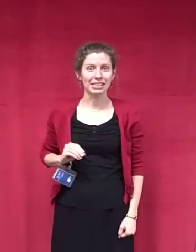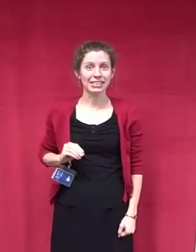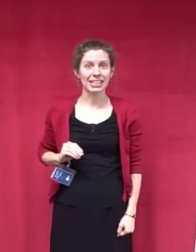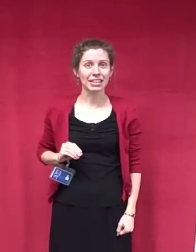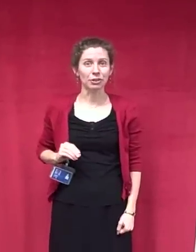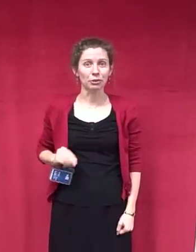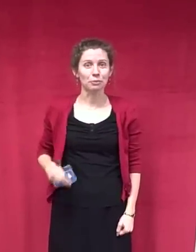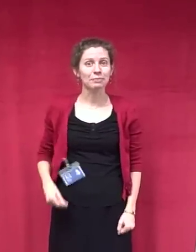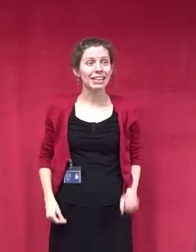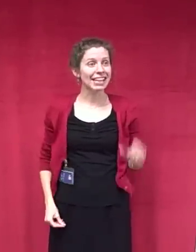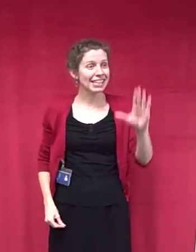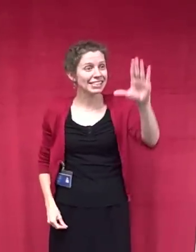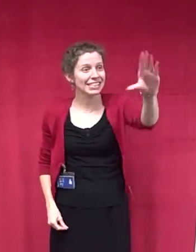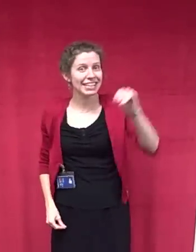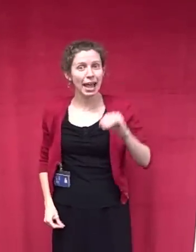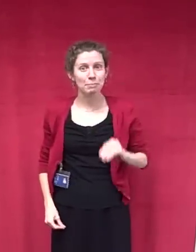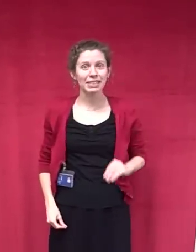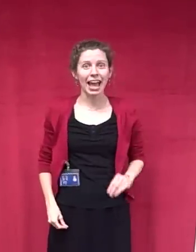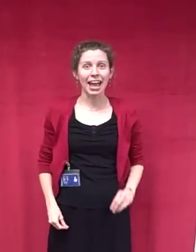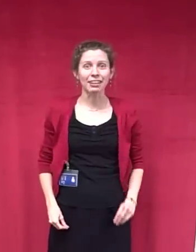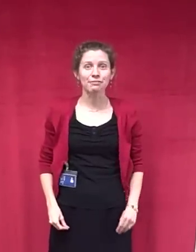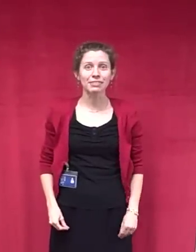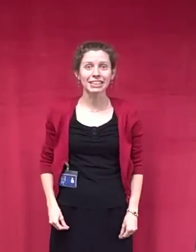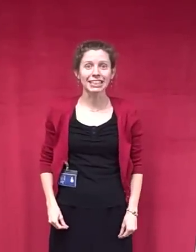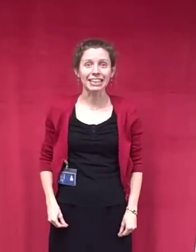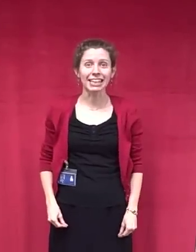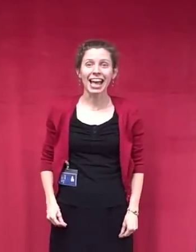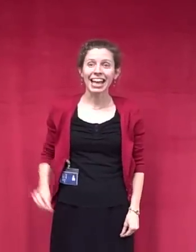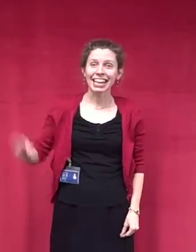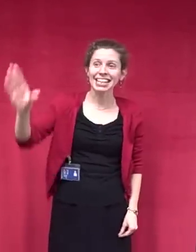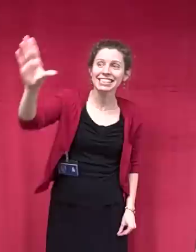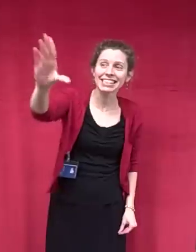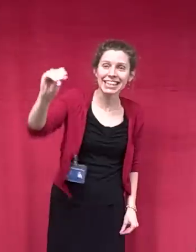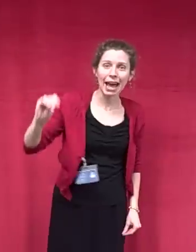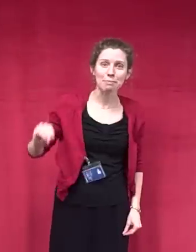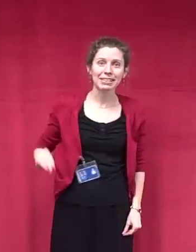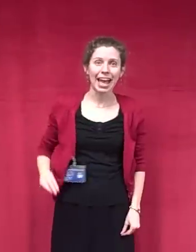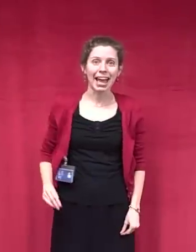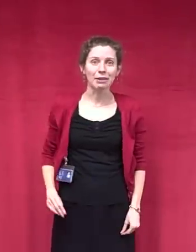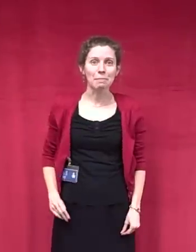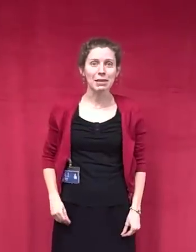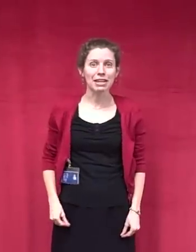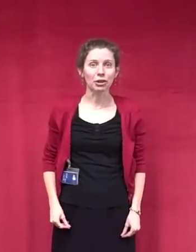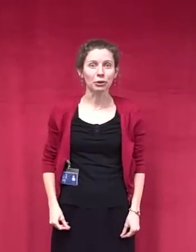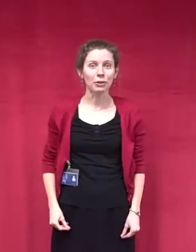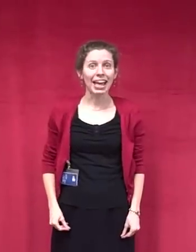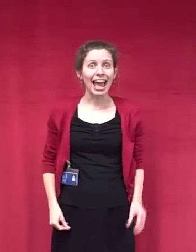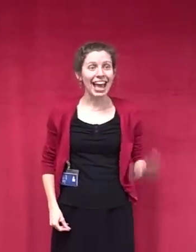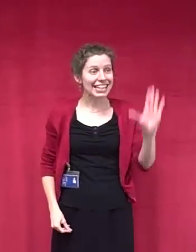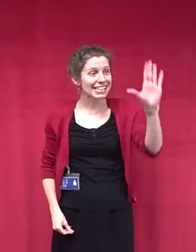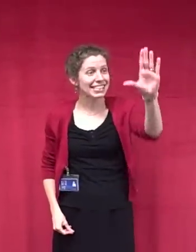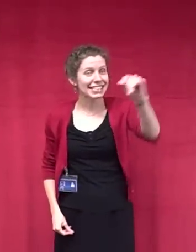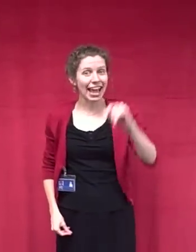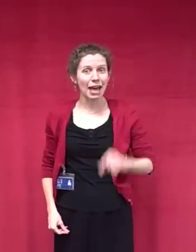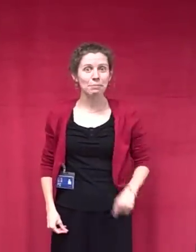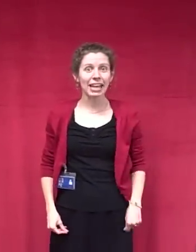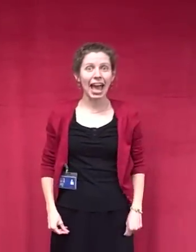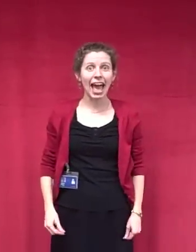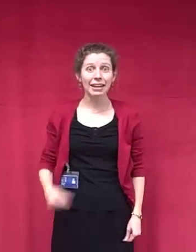mosquito. He snapped at a flea. He snapped at a minnow and he snapped at